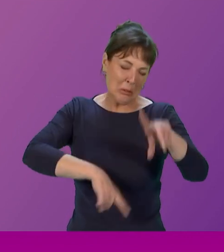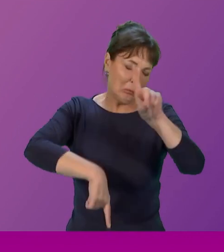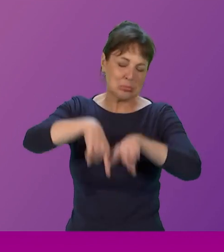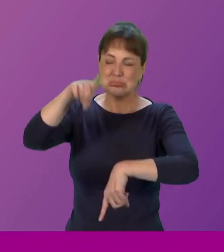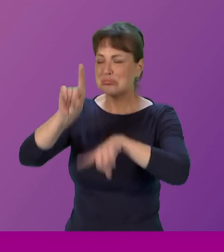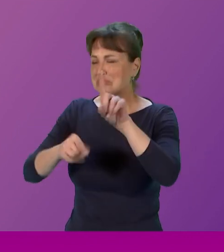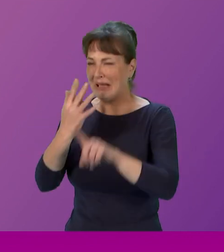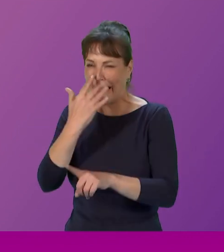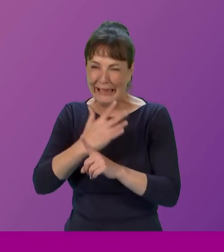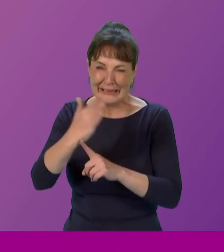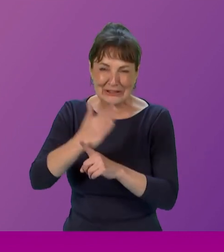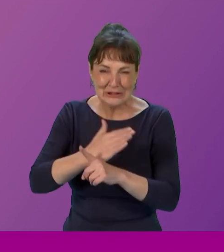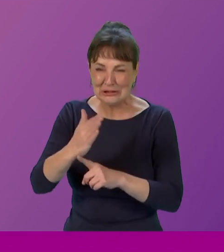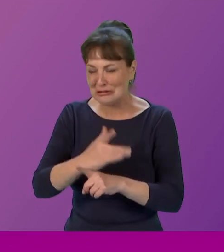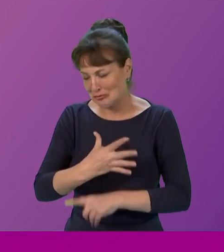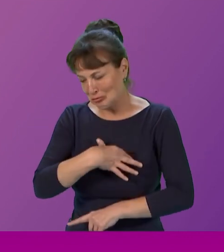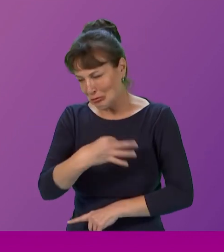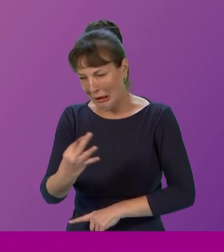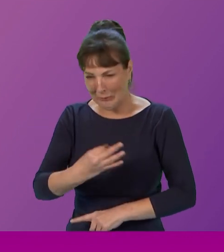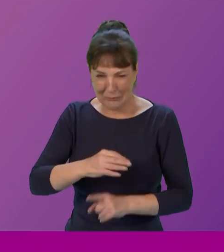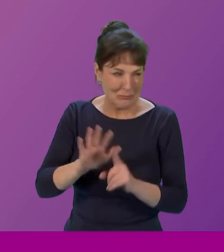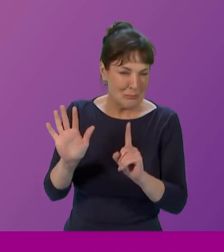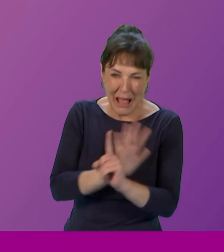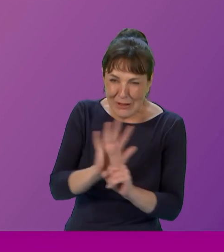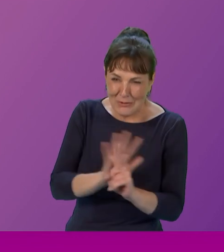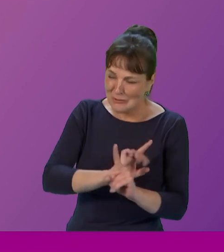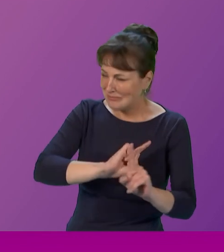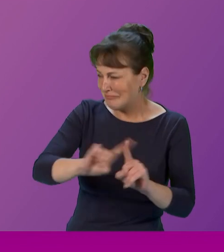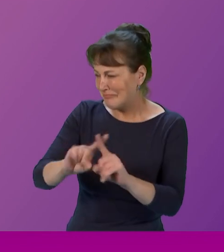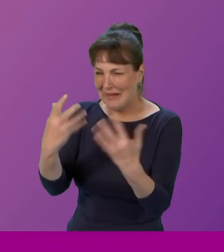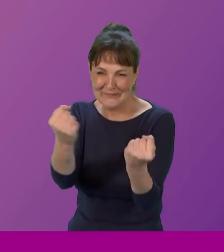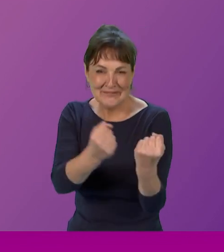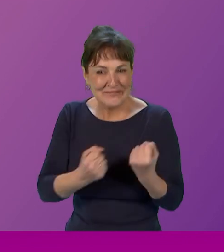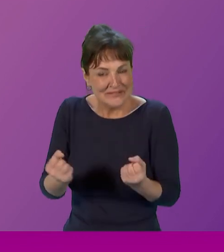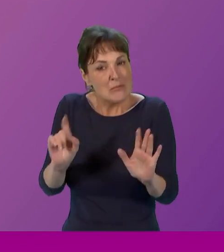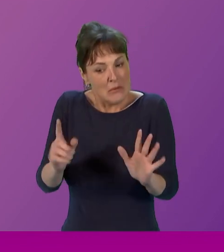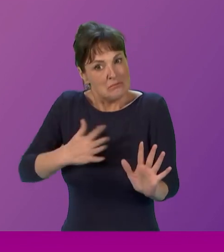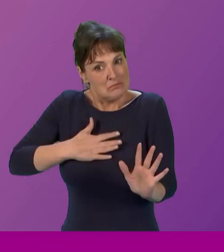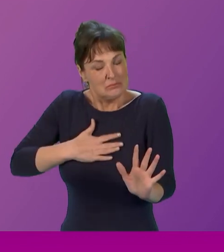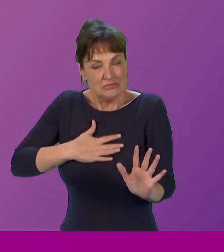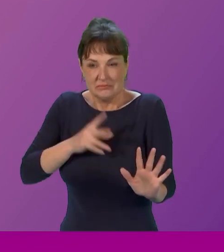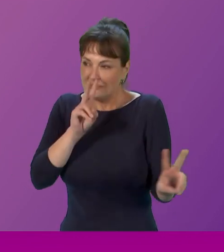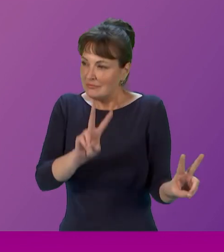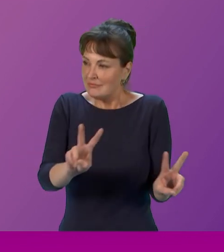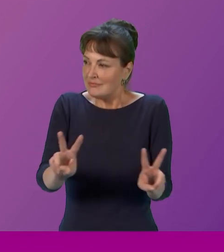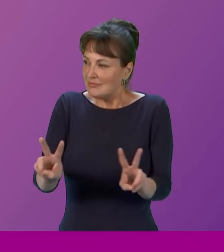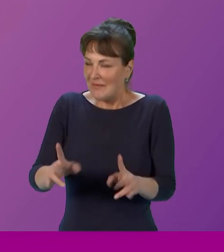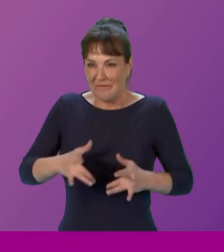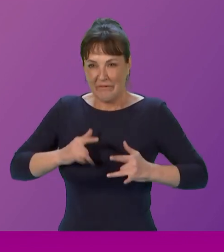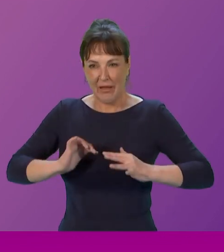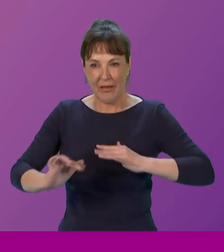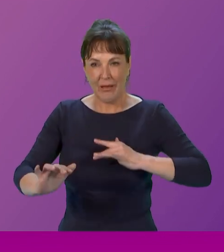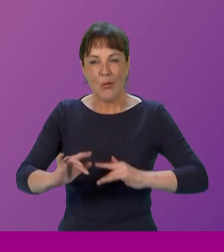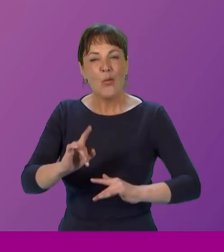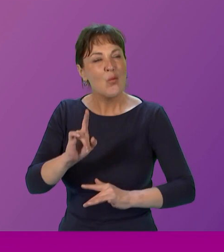aspect of society. But for me in particular, it resonates of all the women in colour, of